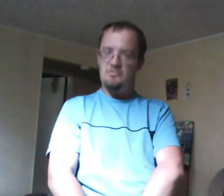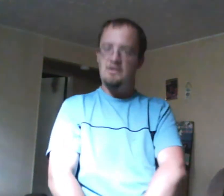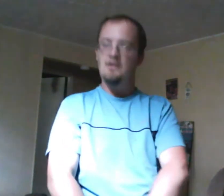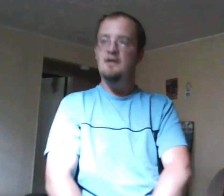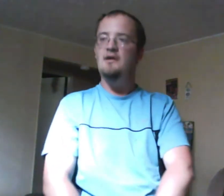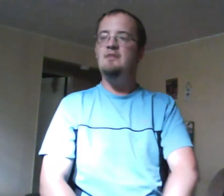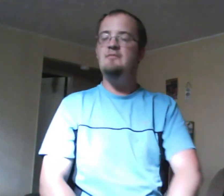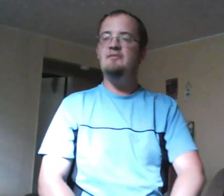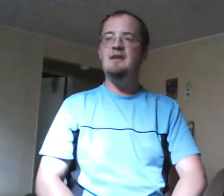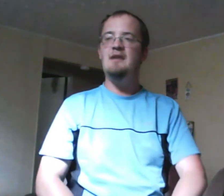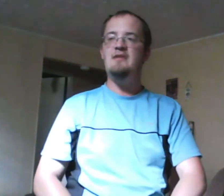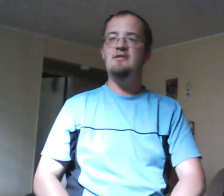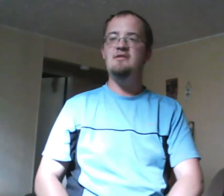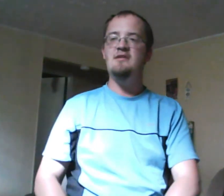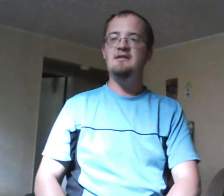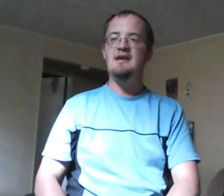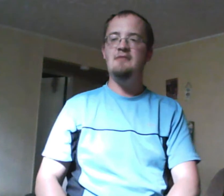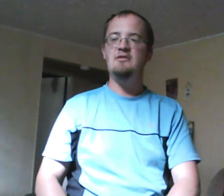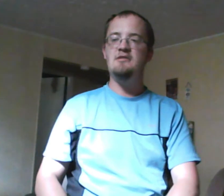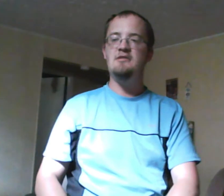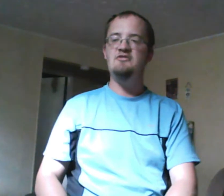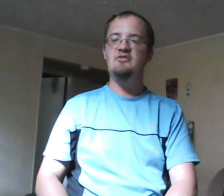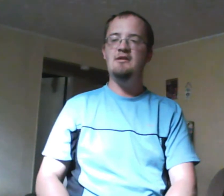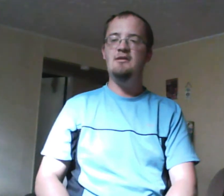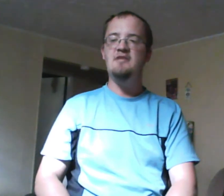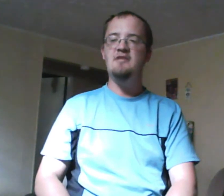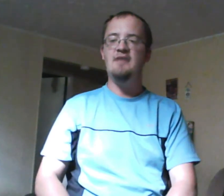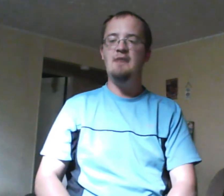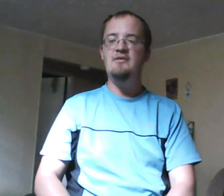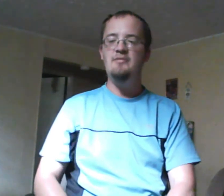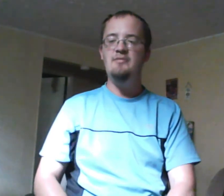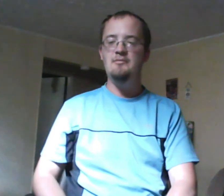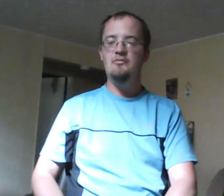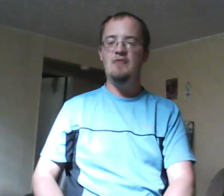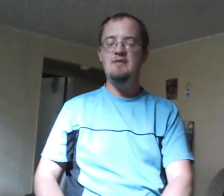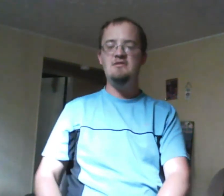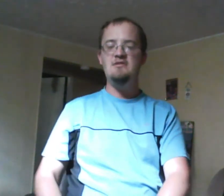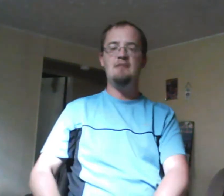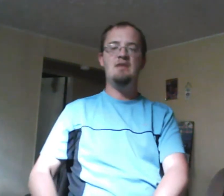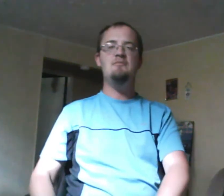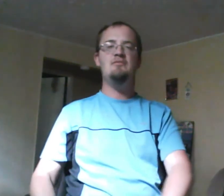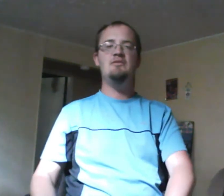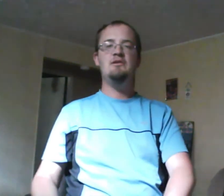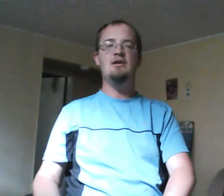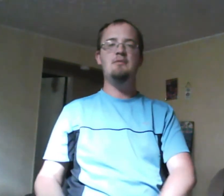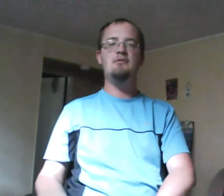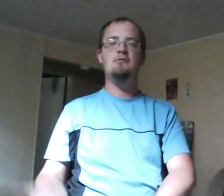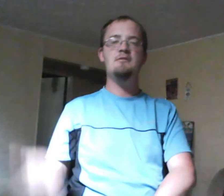but Maya basically says that Cam was selfish for killing himself I would have helped him why would he do that and you know everyone was upset that Maya